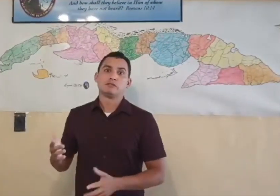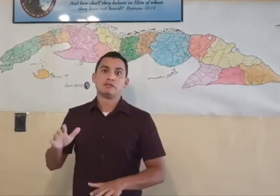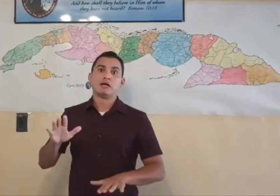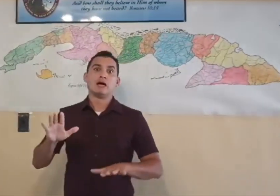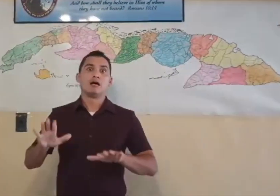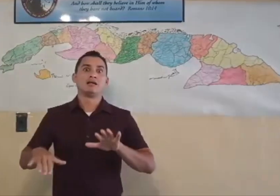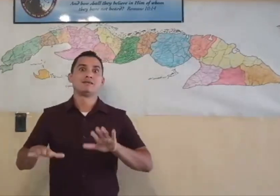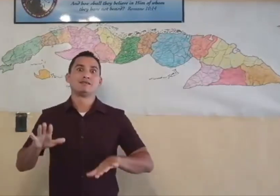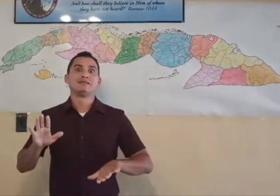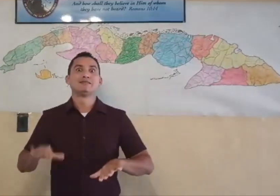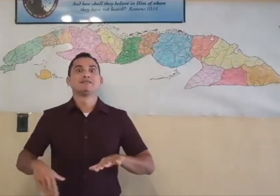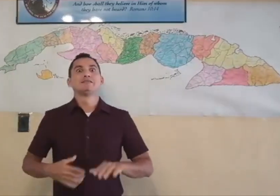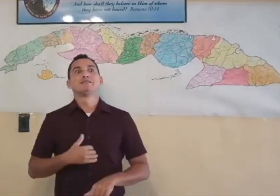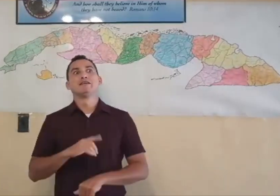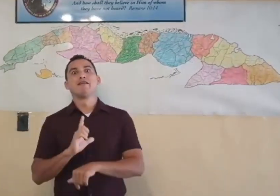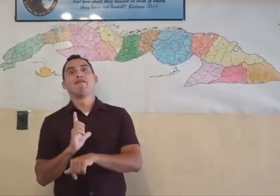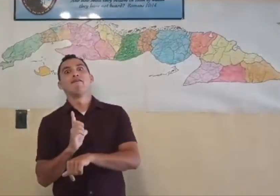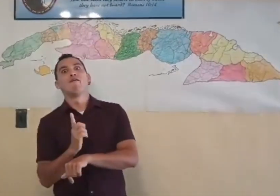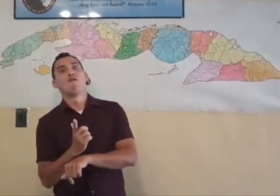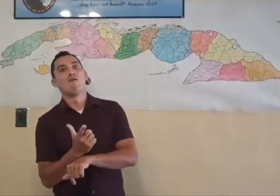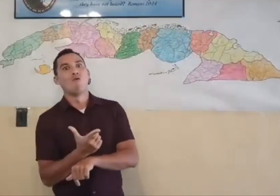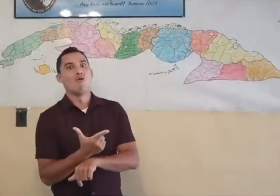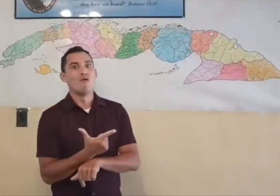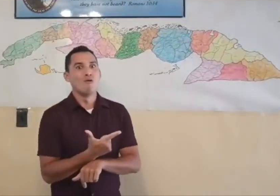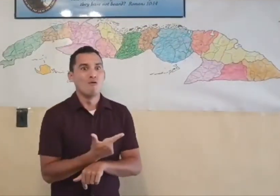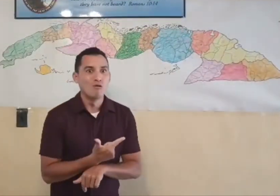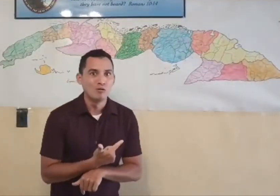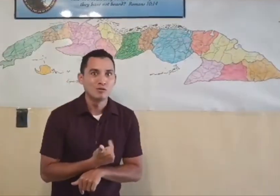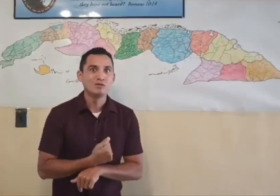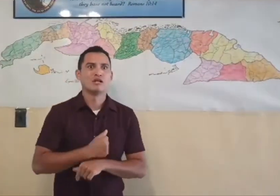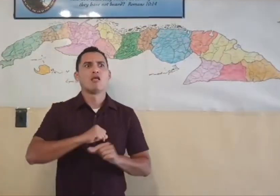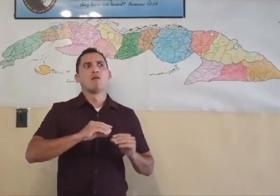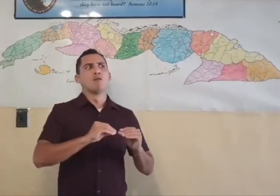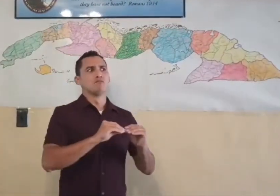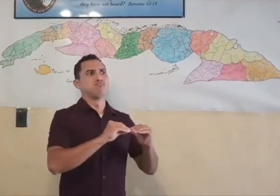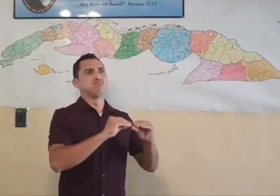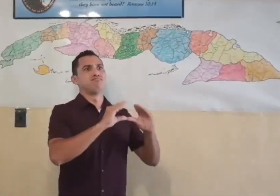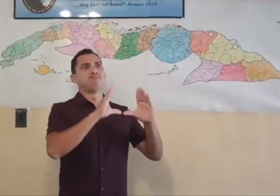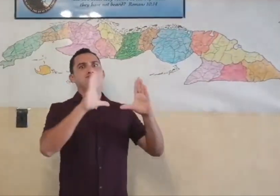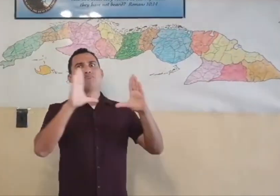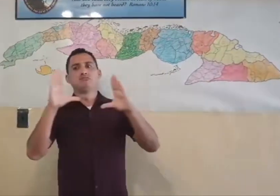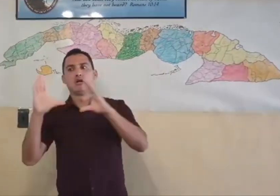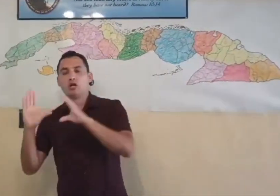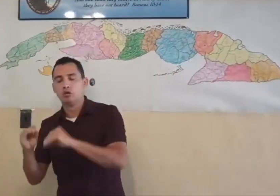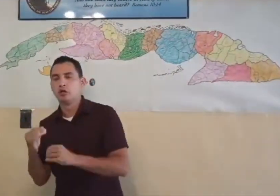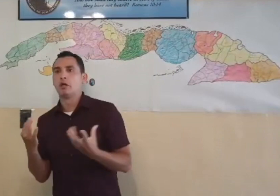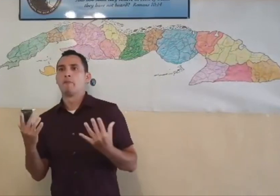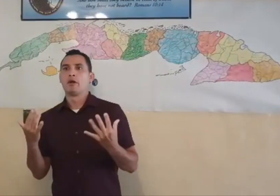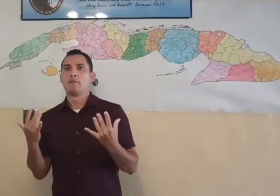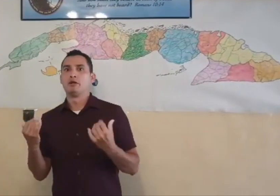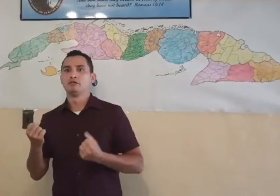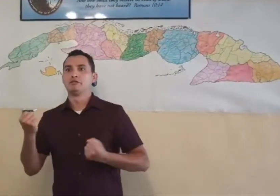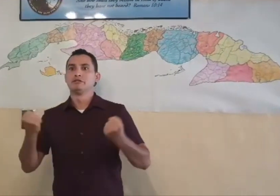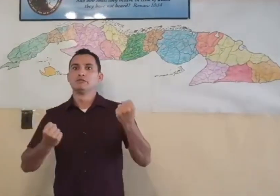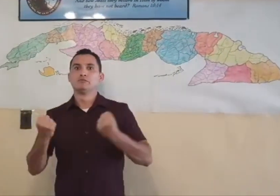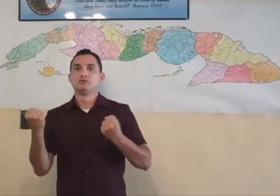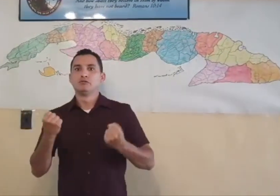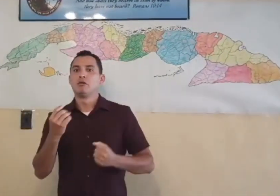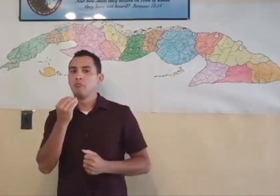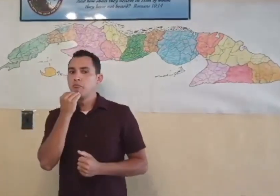pay excessive amounts of money. Often times we need to wait for several hours, and sometimes even an entire night waiting